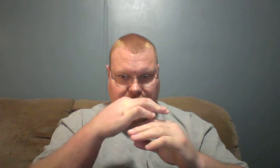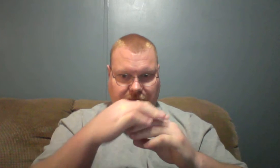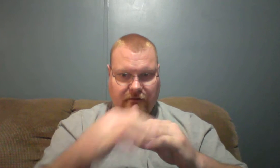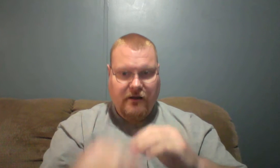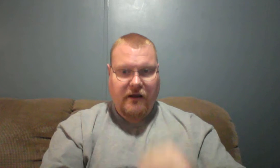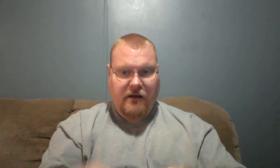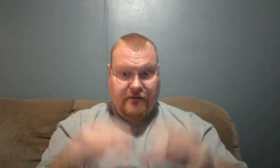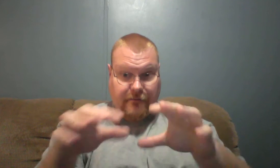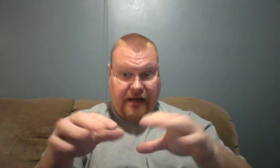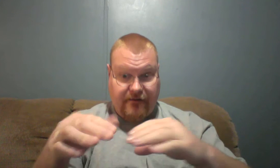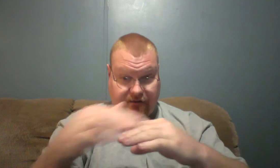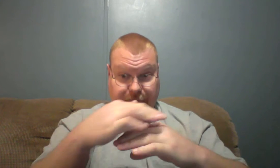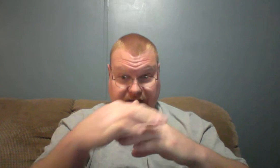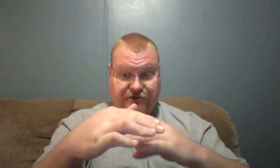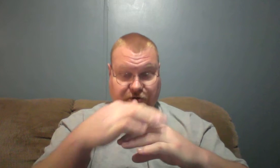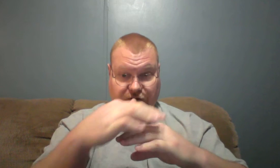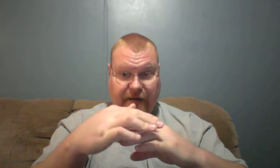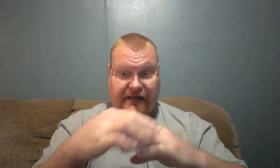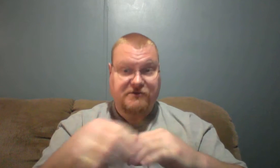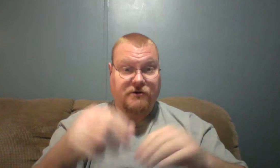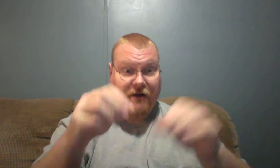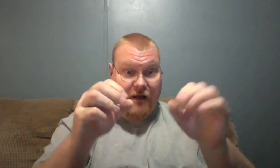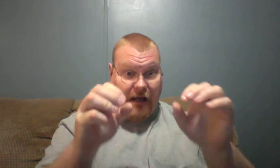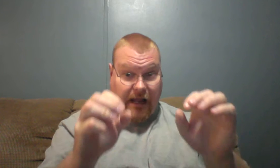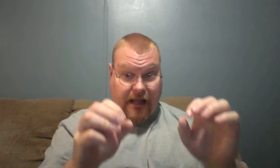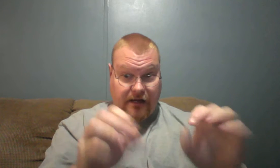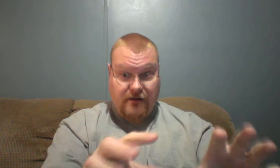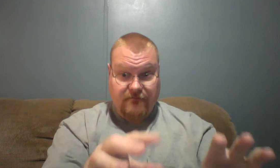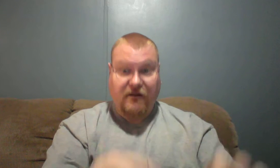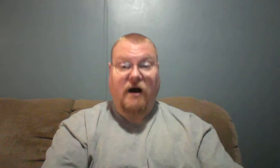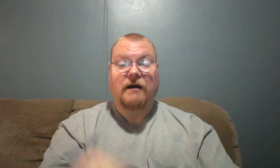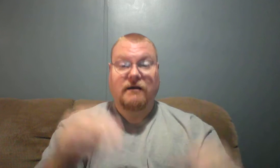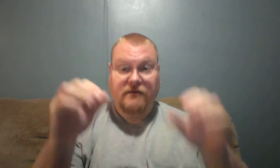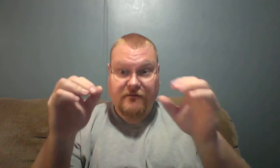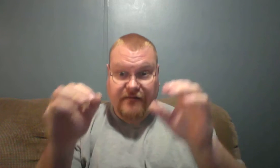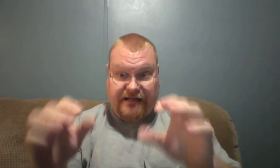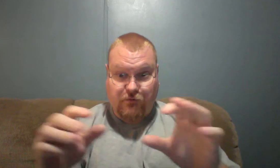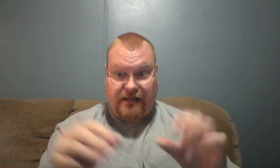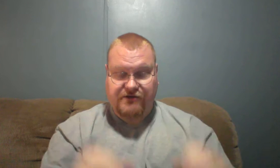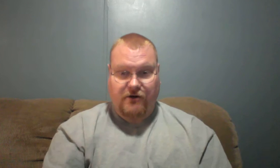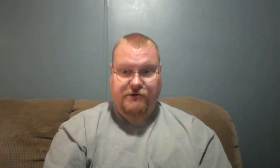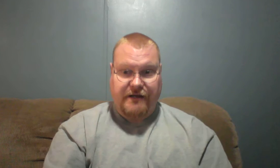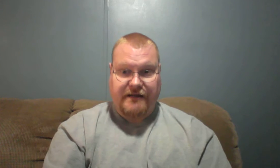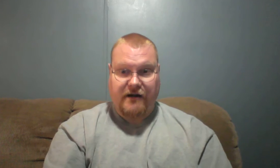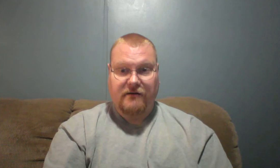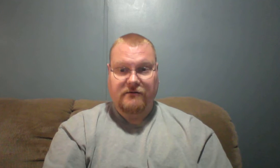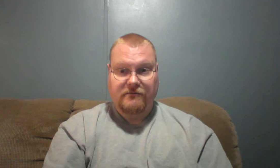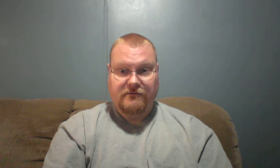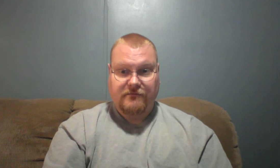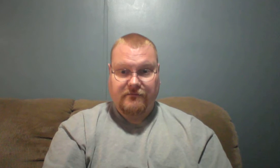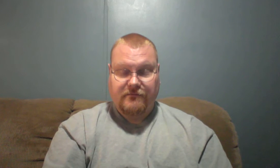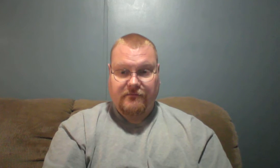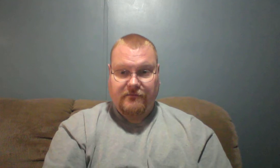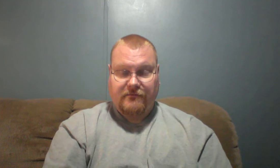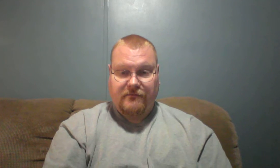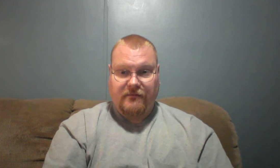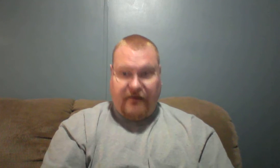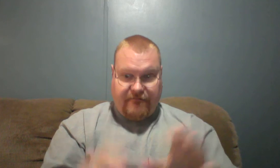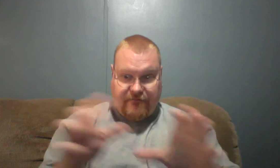And the minister, the pastor, and the flock, that's where that starts right there. If you